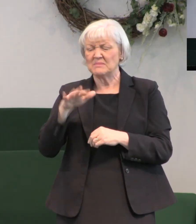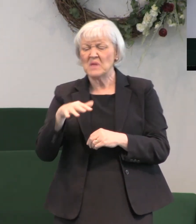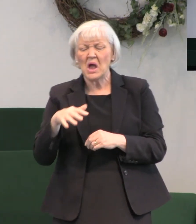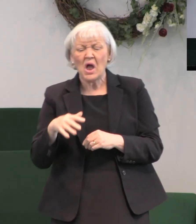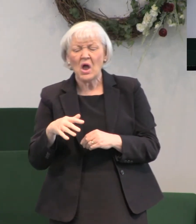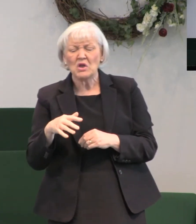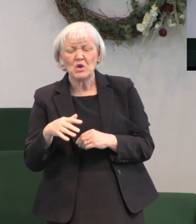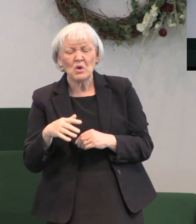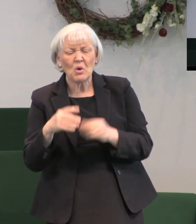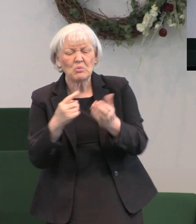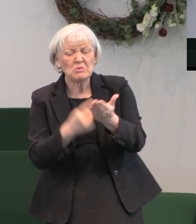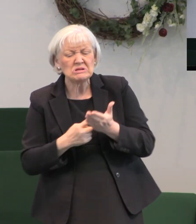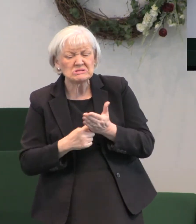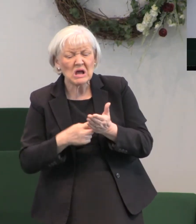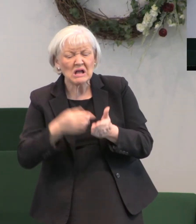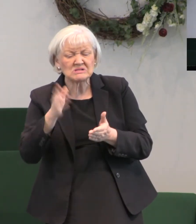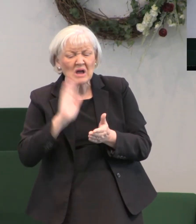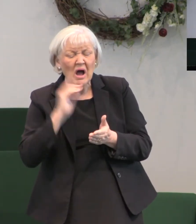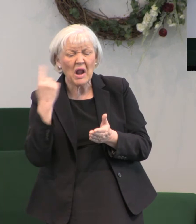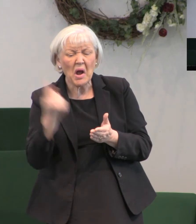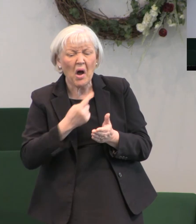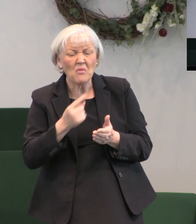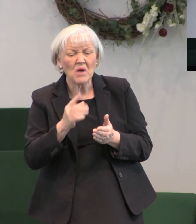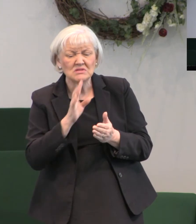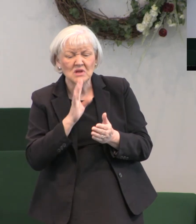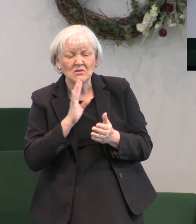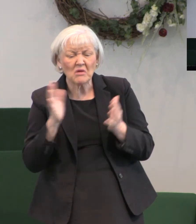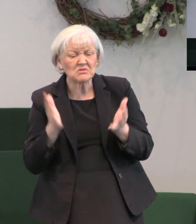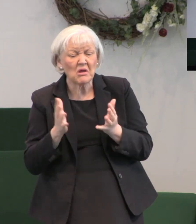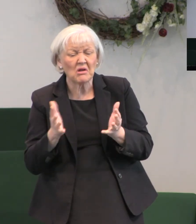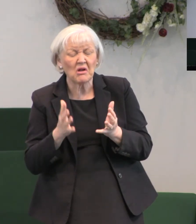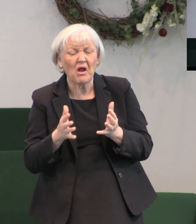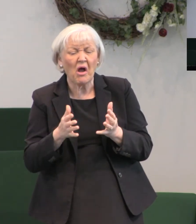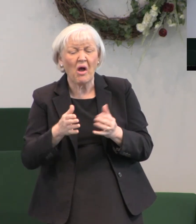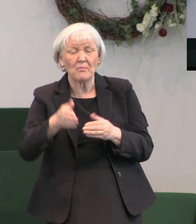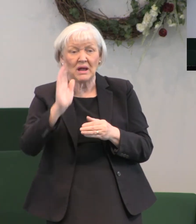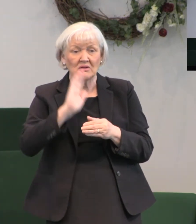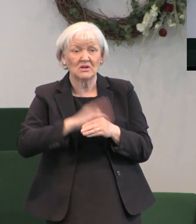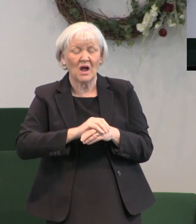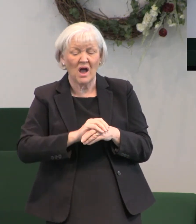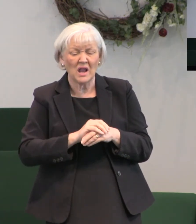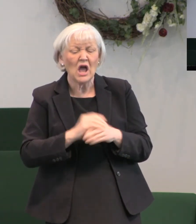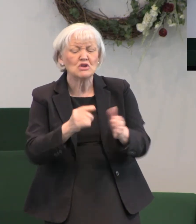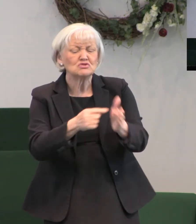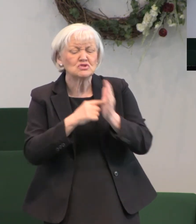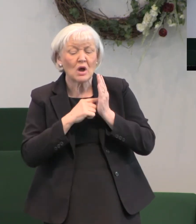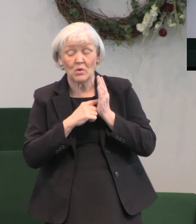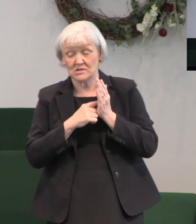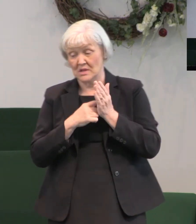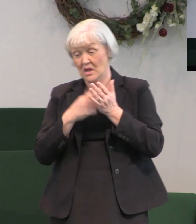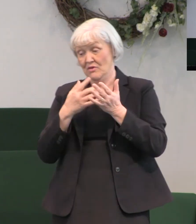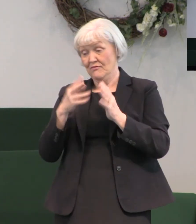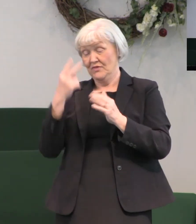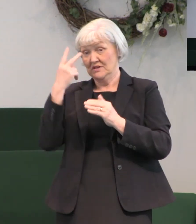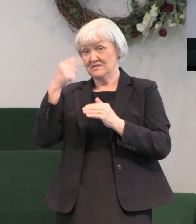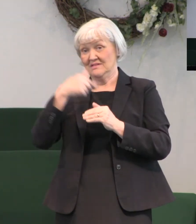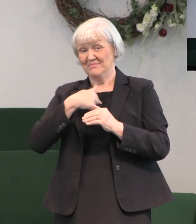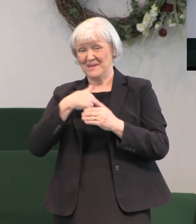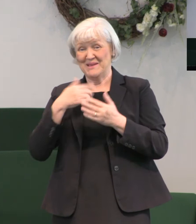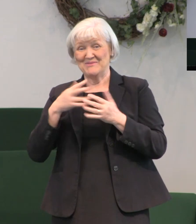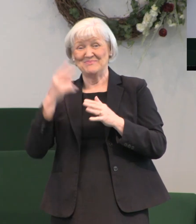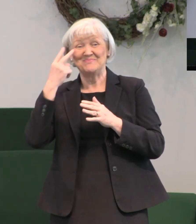time, show us, show us your Father. And Jesus said, If you have seen me, you have seen my Father.